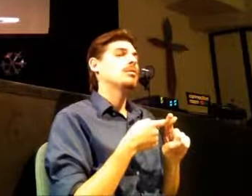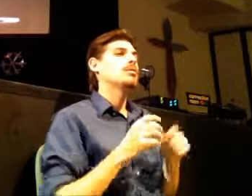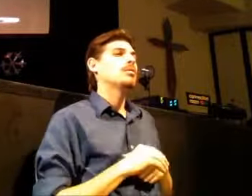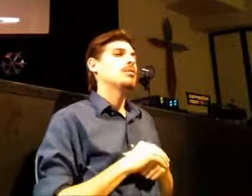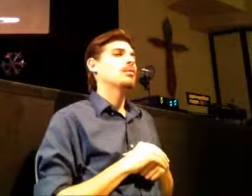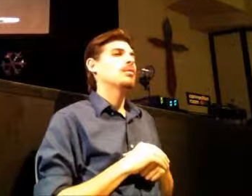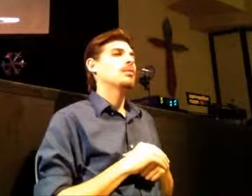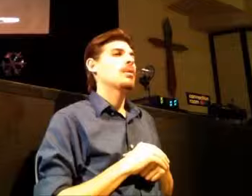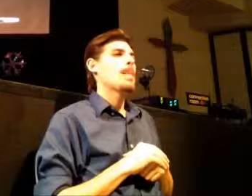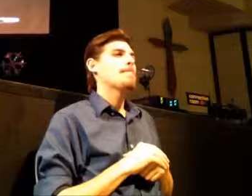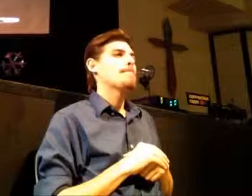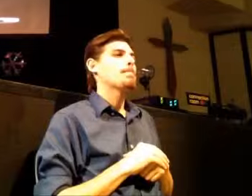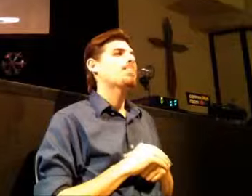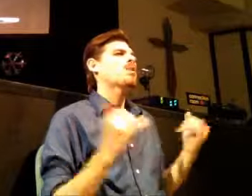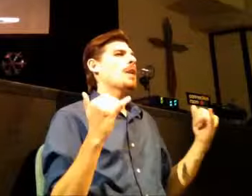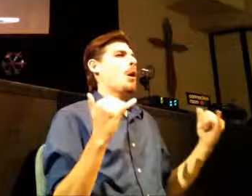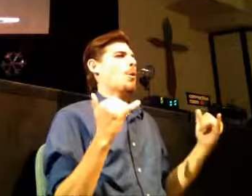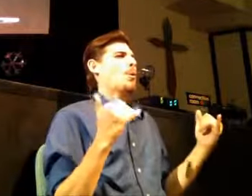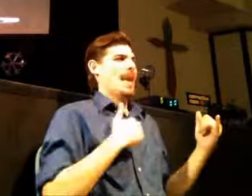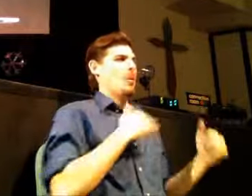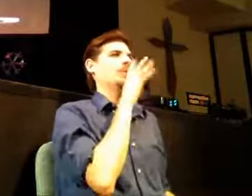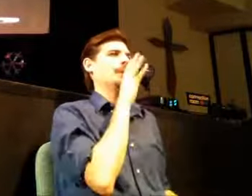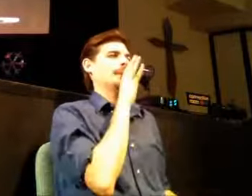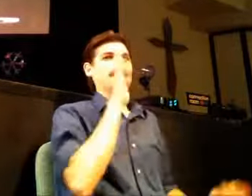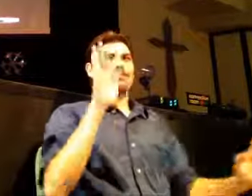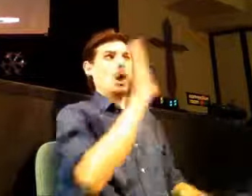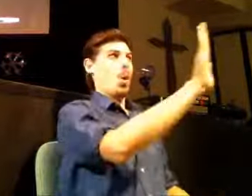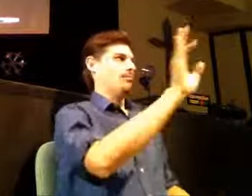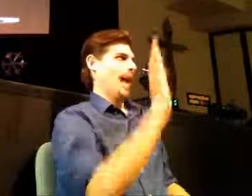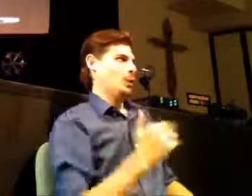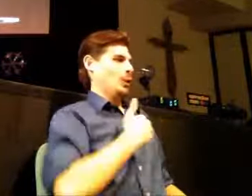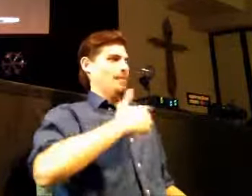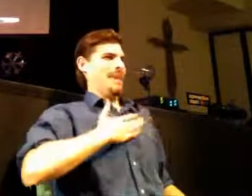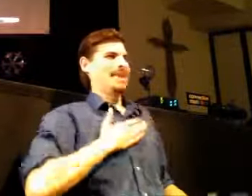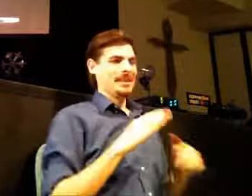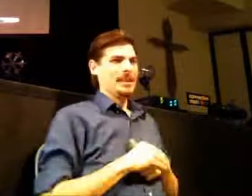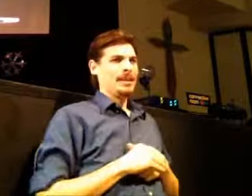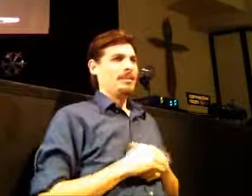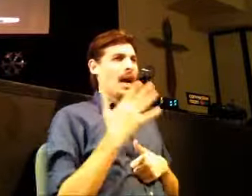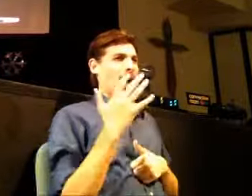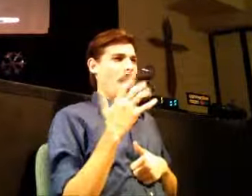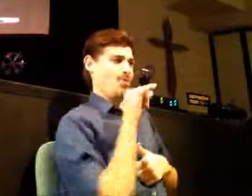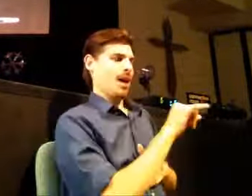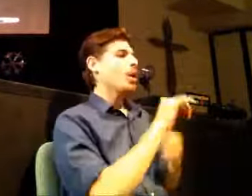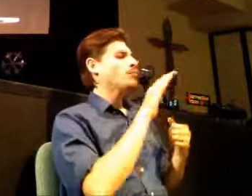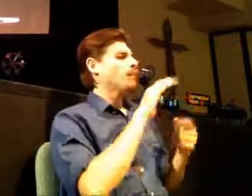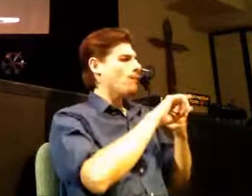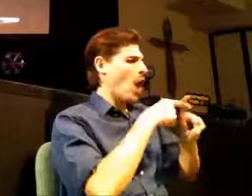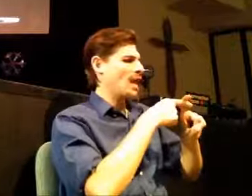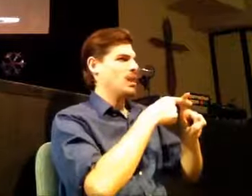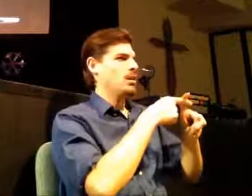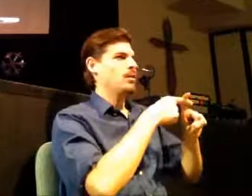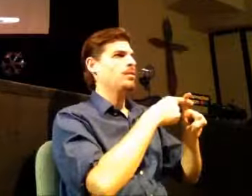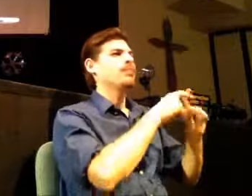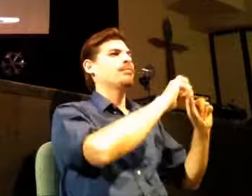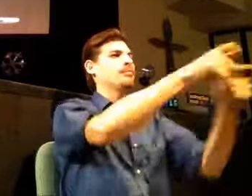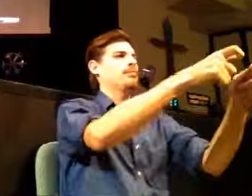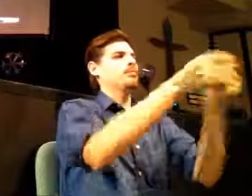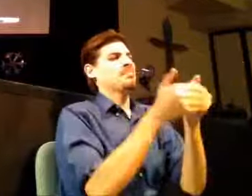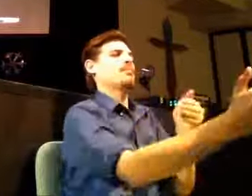I want, and then I'm speaking as your pastor. I want you to carry that essence, the beauty of that truth into 2014. Whatever you face. Good, bad, filled